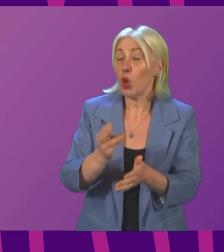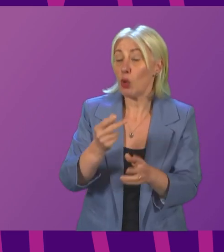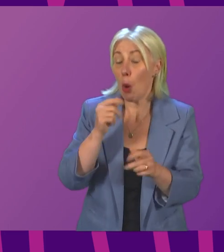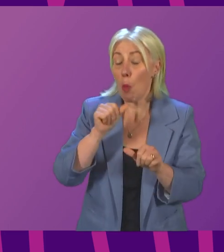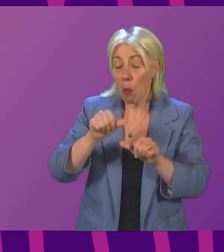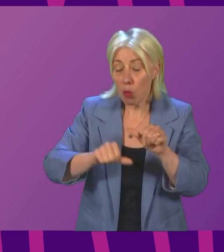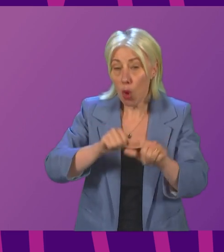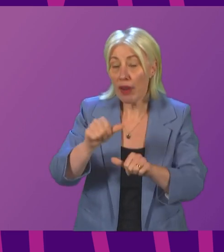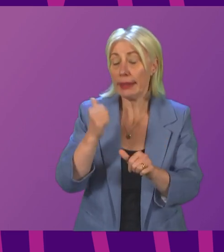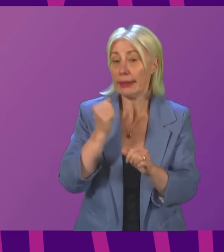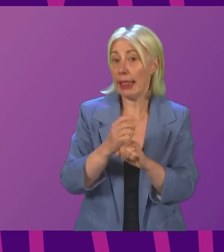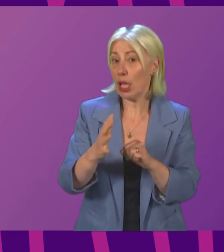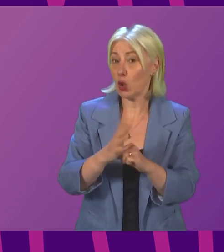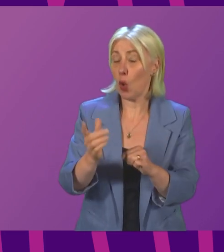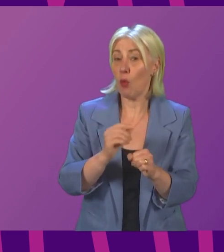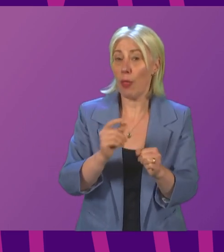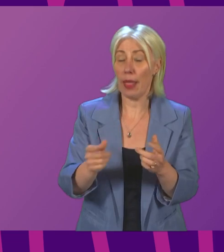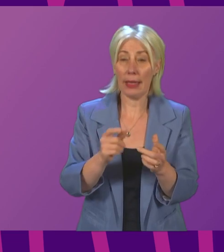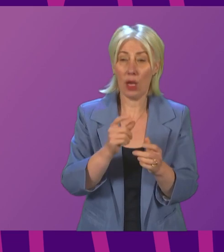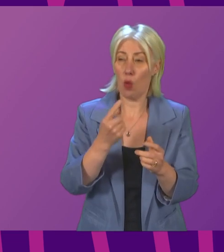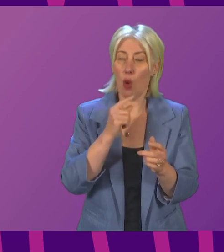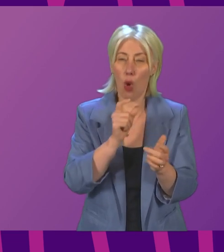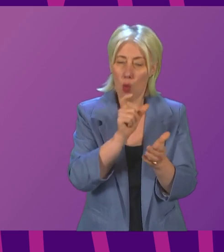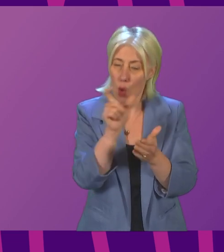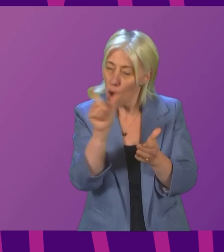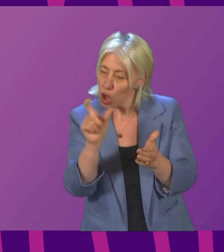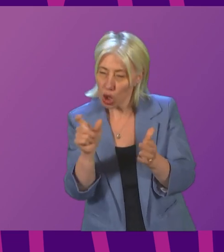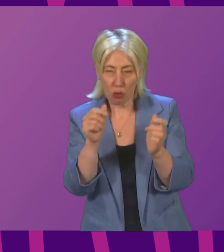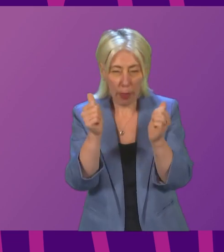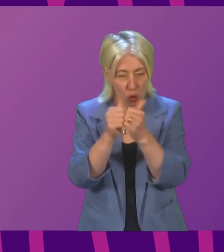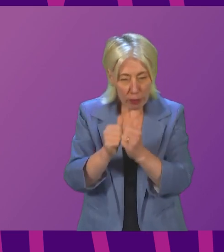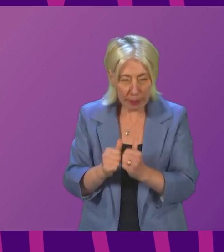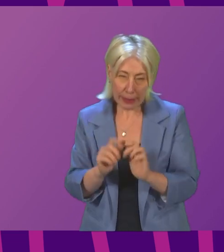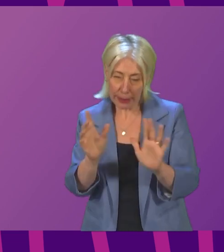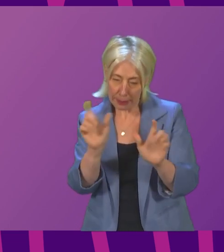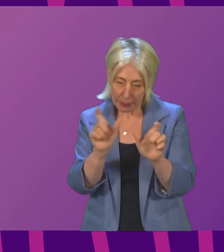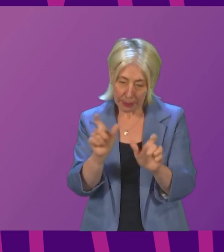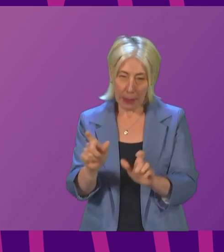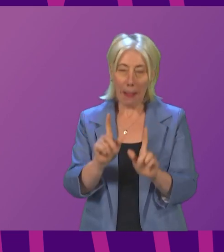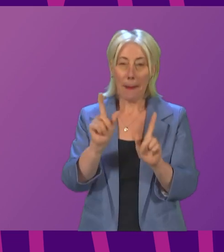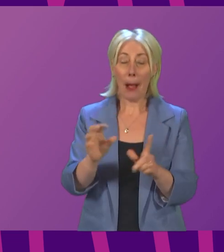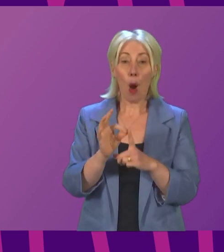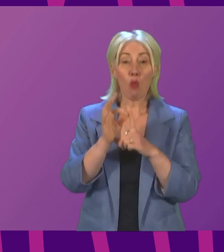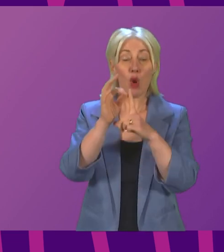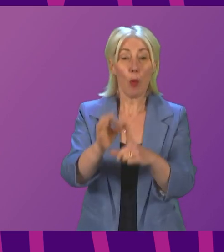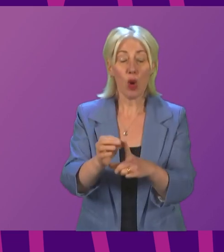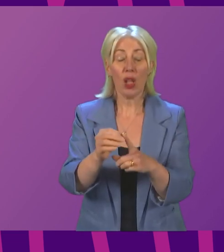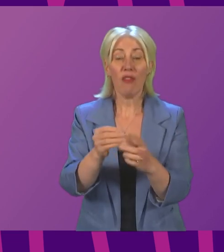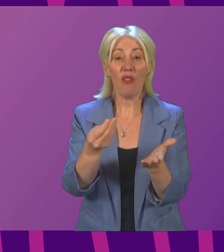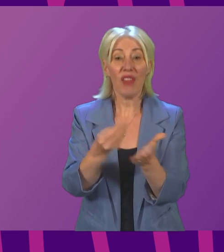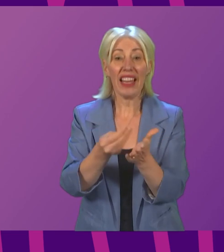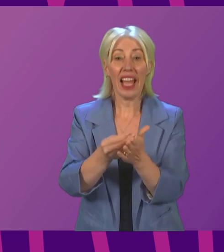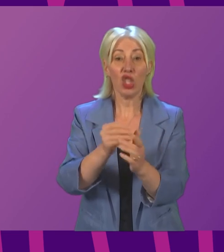Glasgow with the inclusion of text around loss and damage in the agreement. Unfortunately, a proposal to have a financial facility